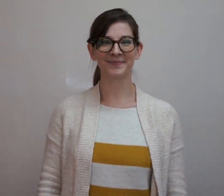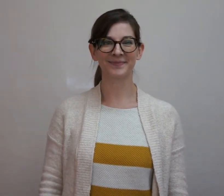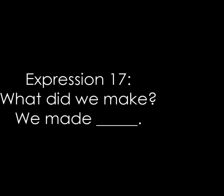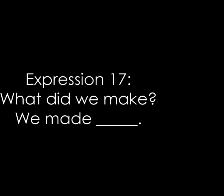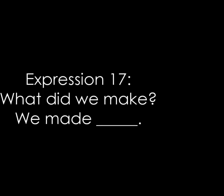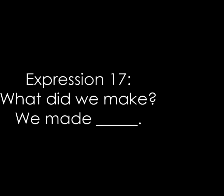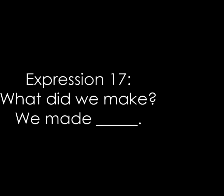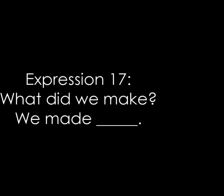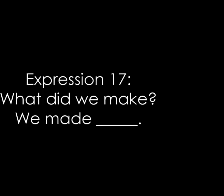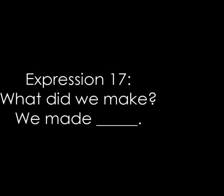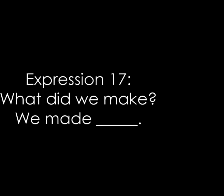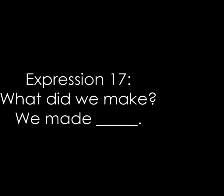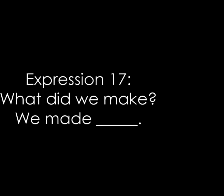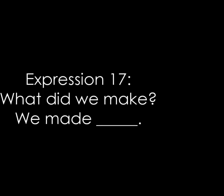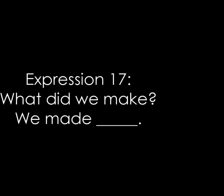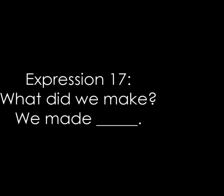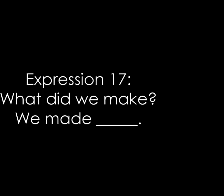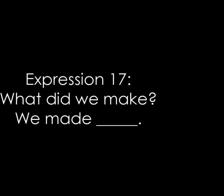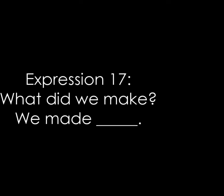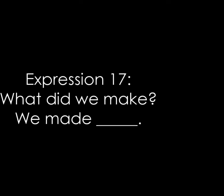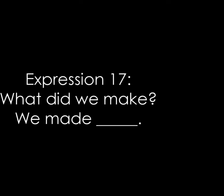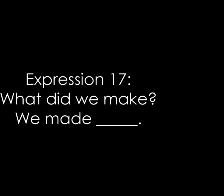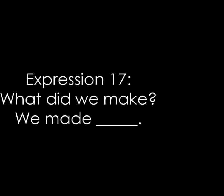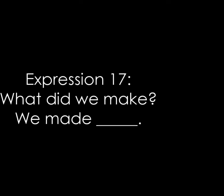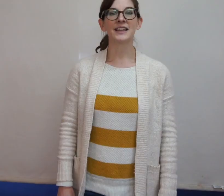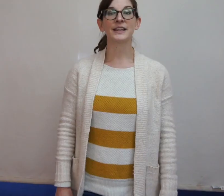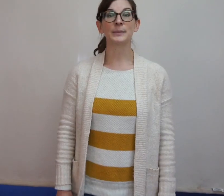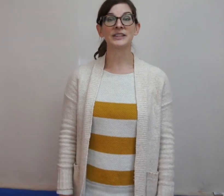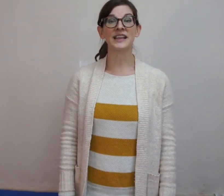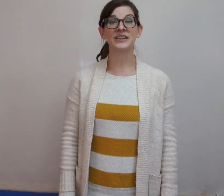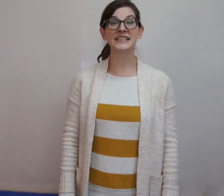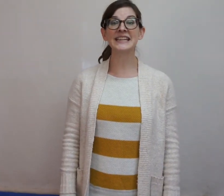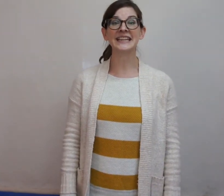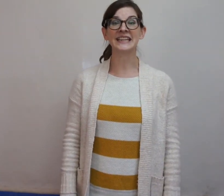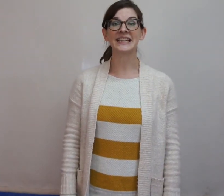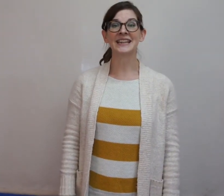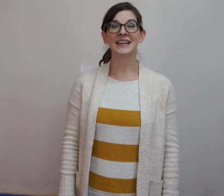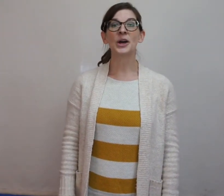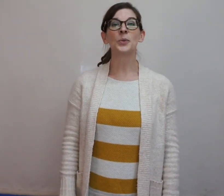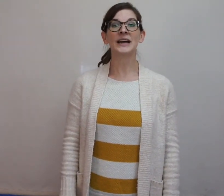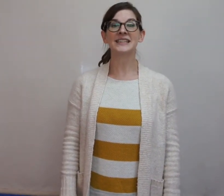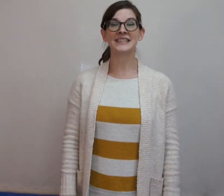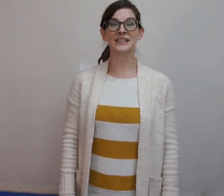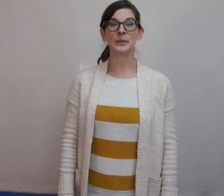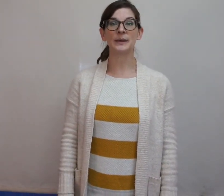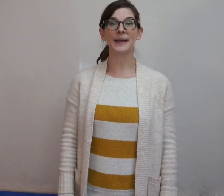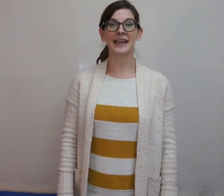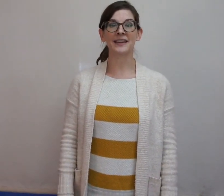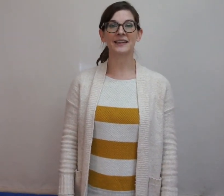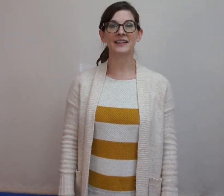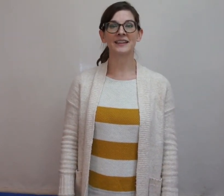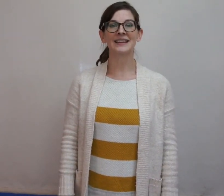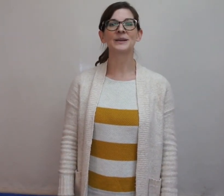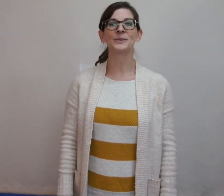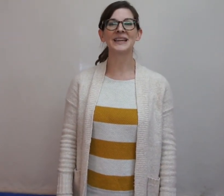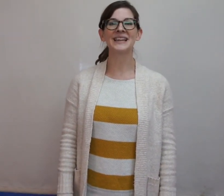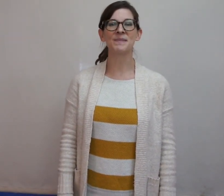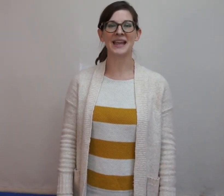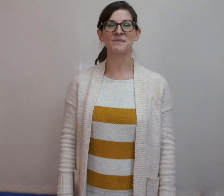Only a Number seventeen, what did we make? We made